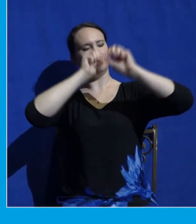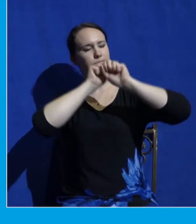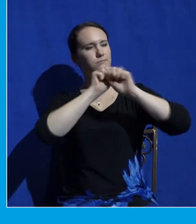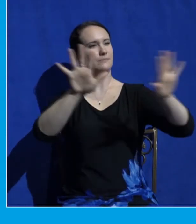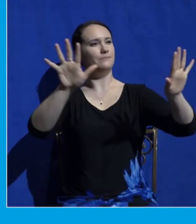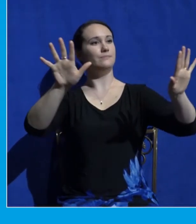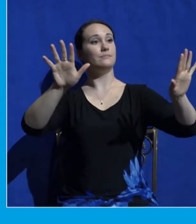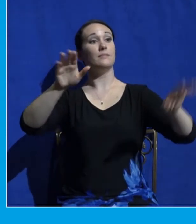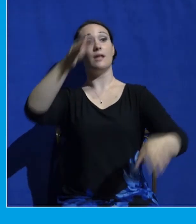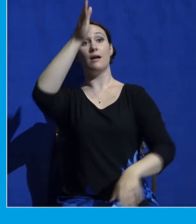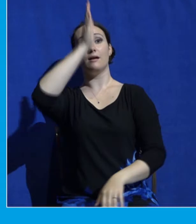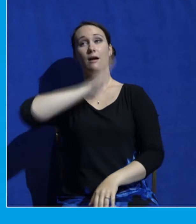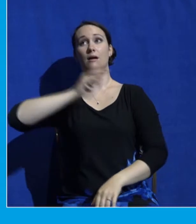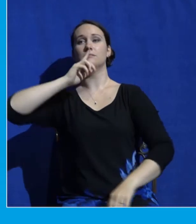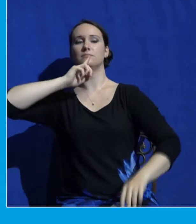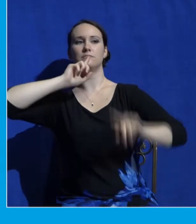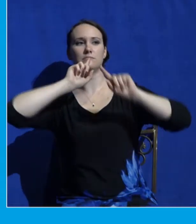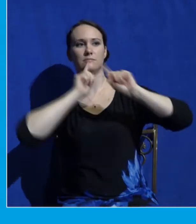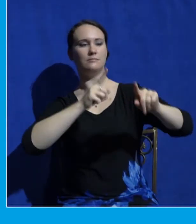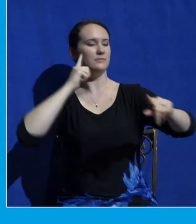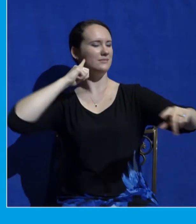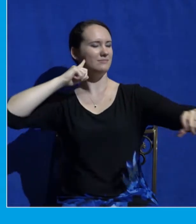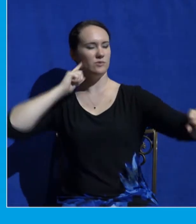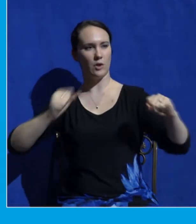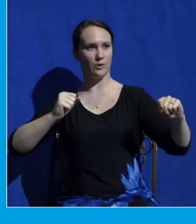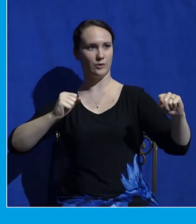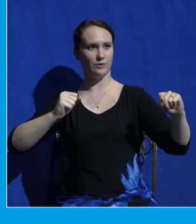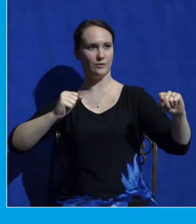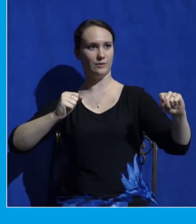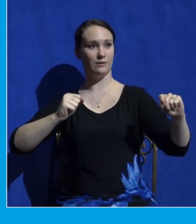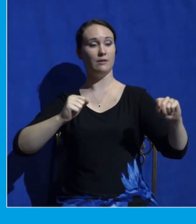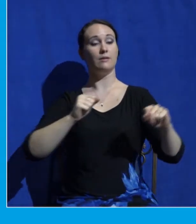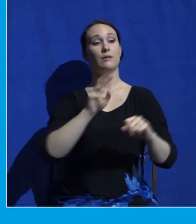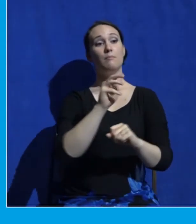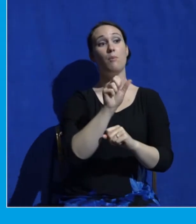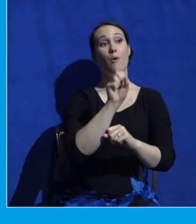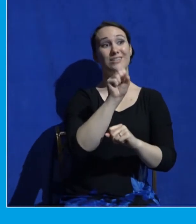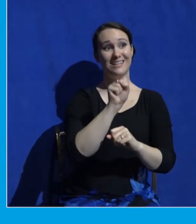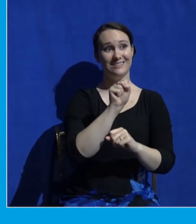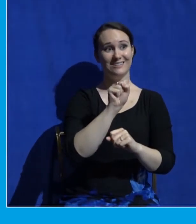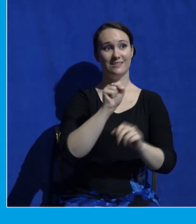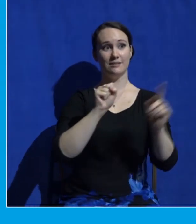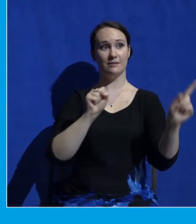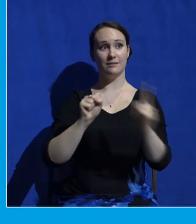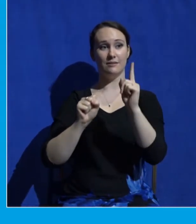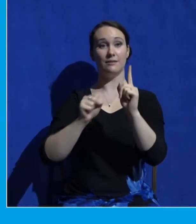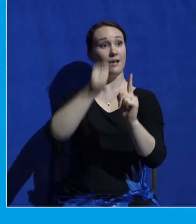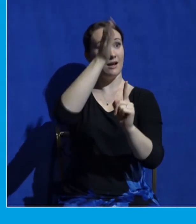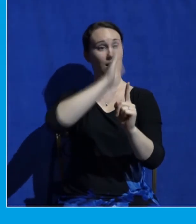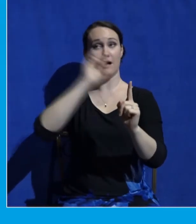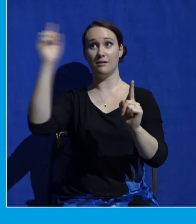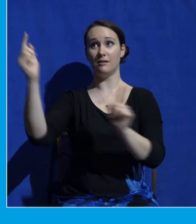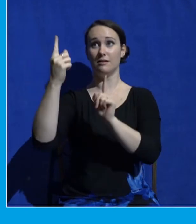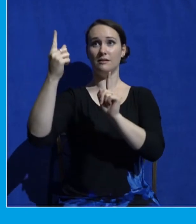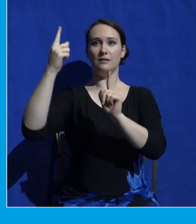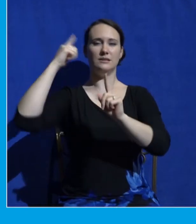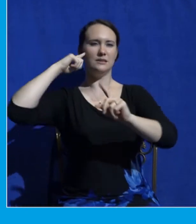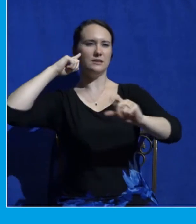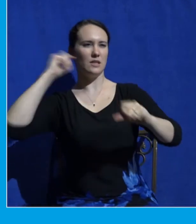thunder. You're hearing dialogue between Moses and God through thunder. And the Lord came down